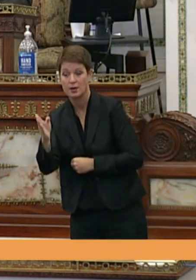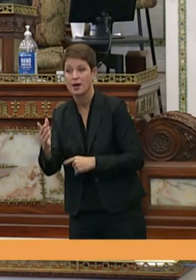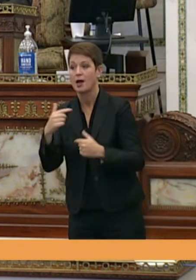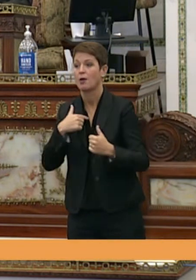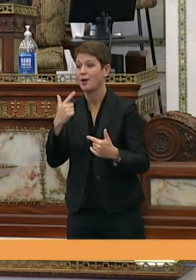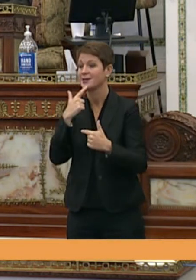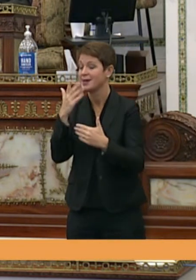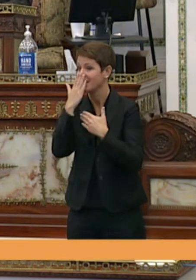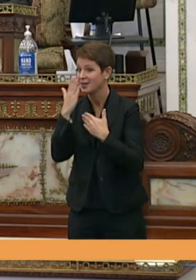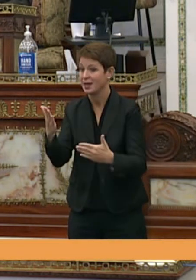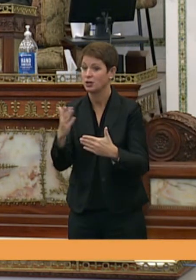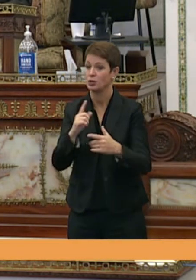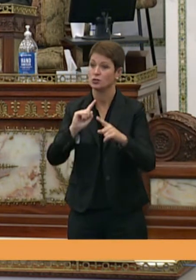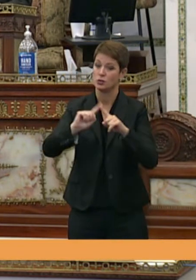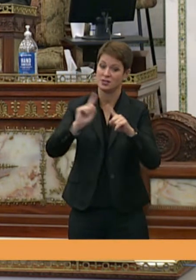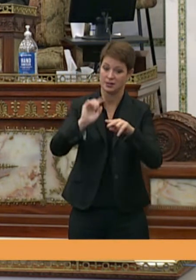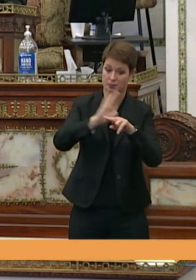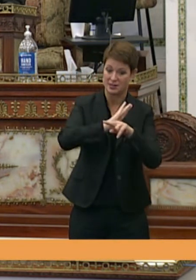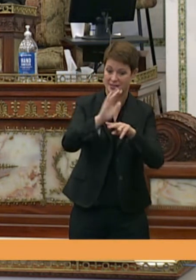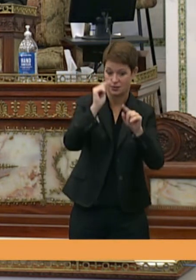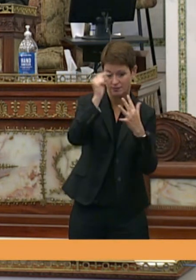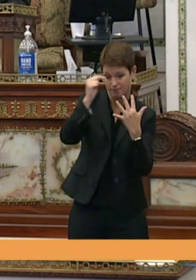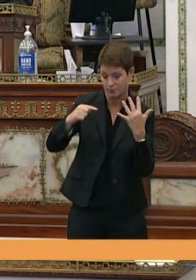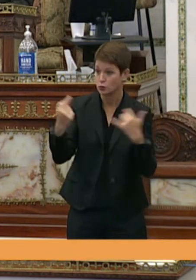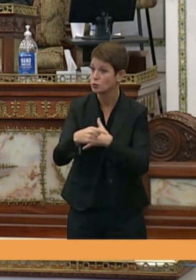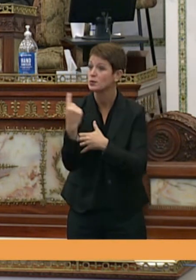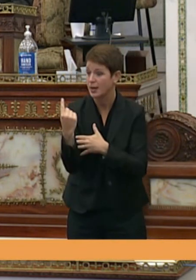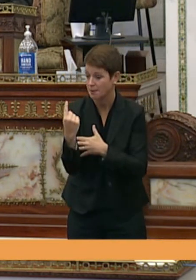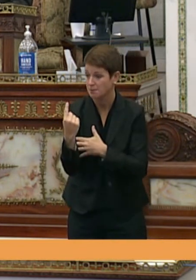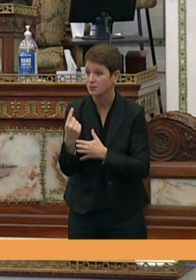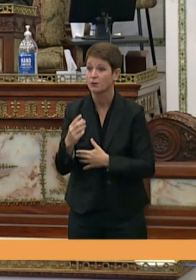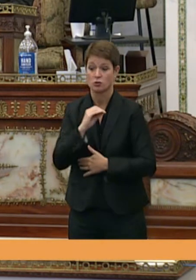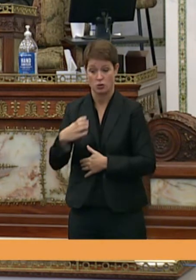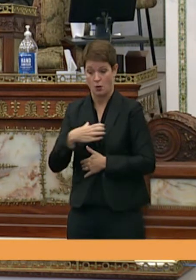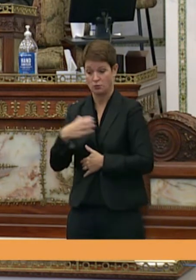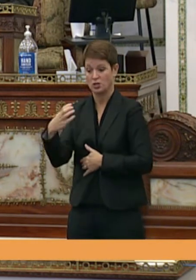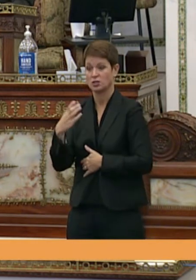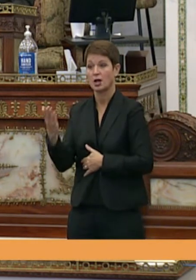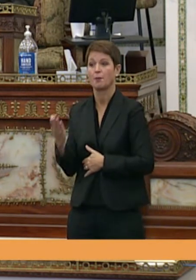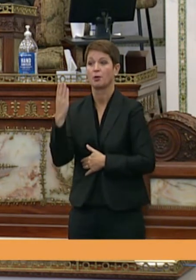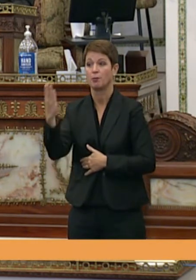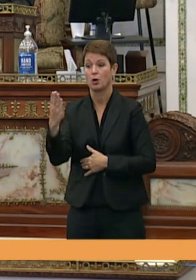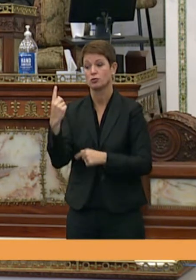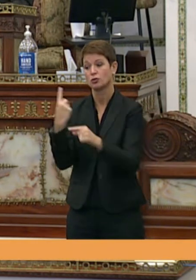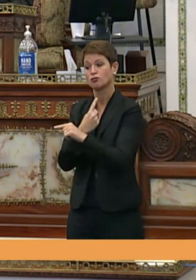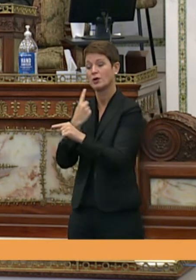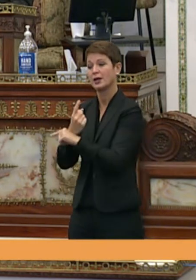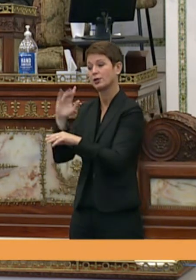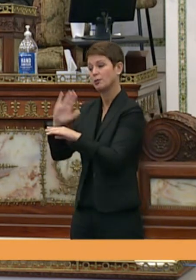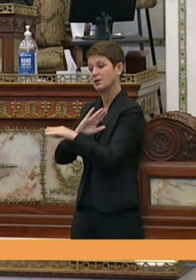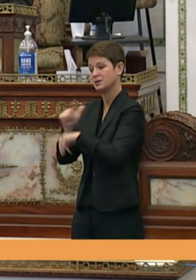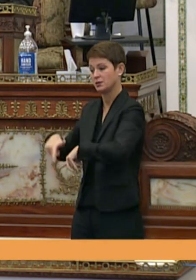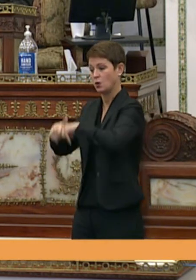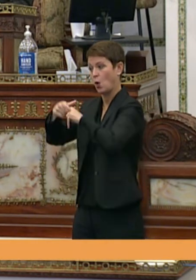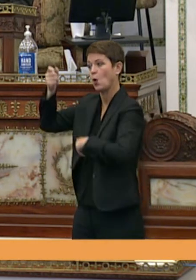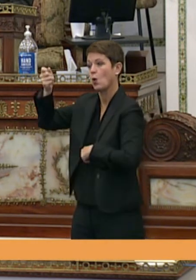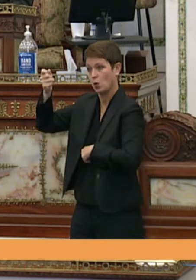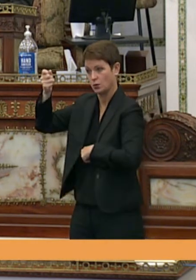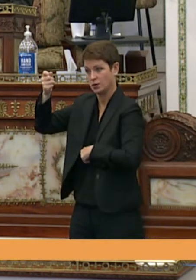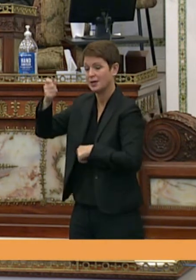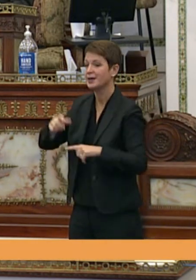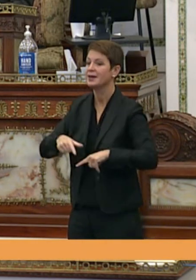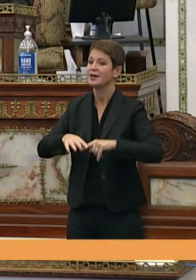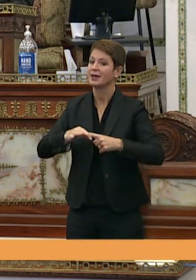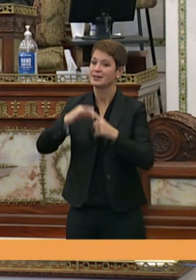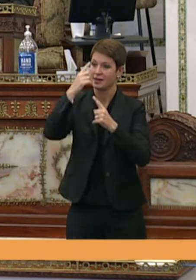our orders of business today if there are no objections i propose to dispense with the regular order of business except